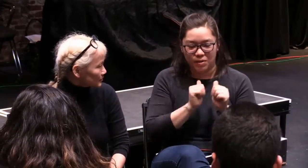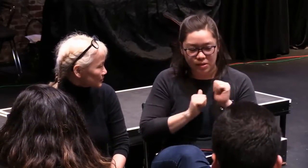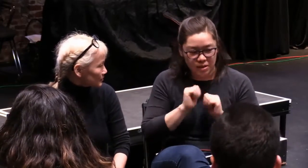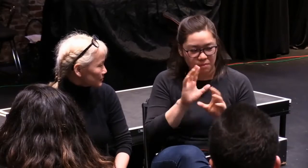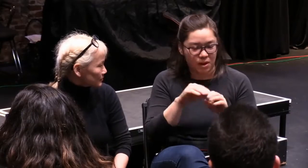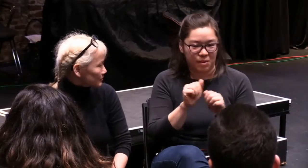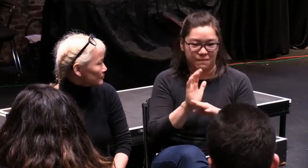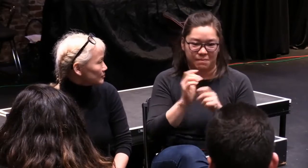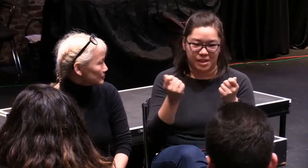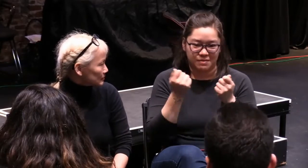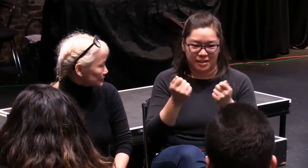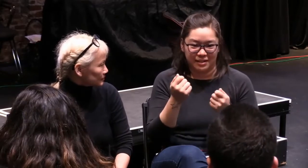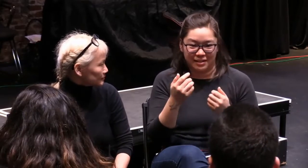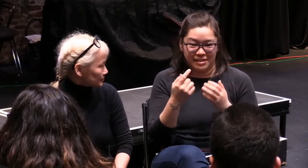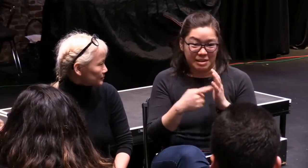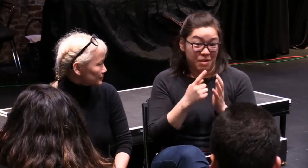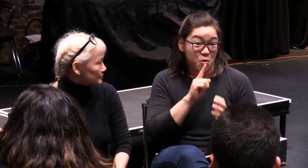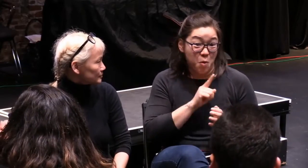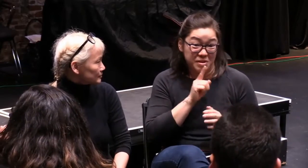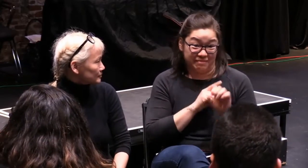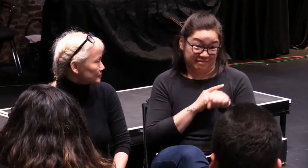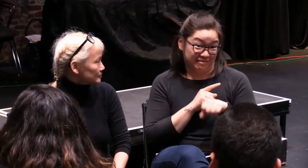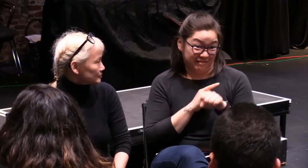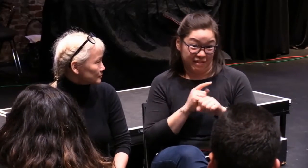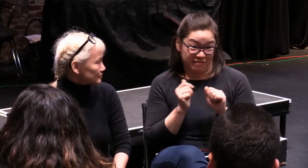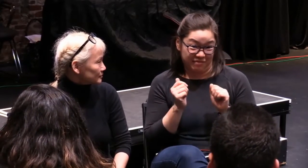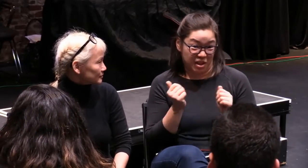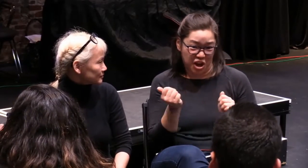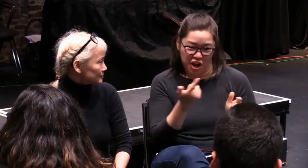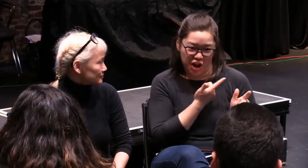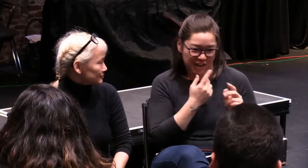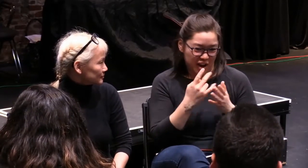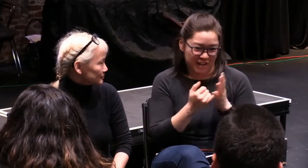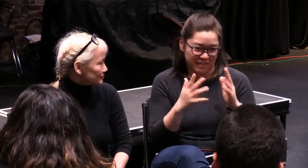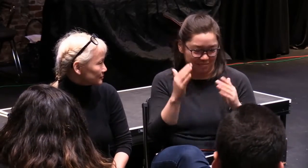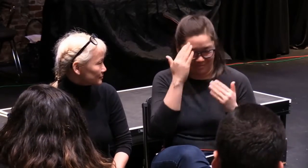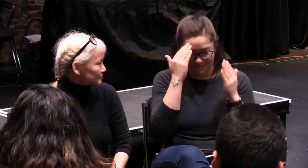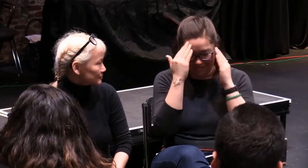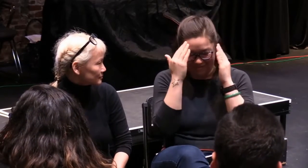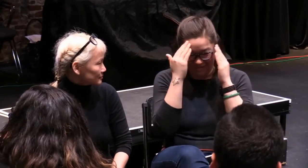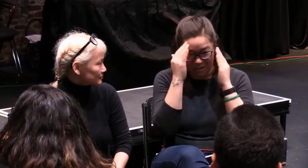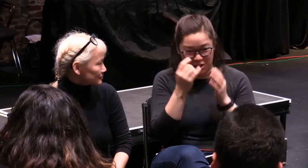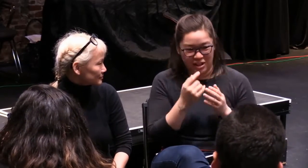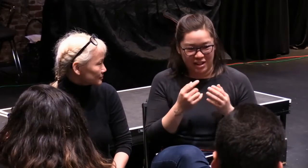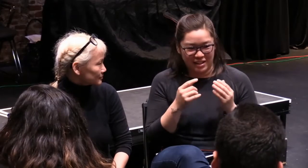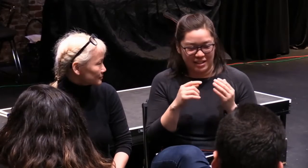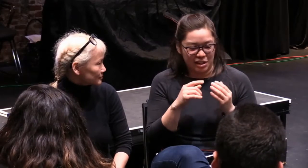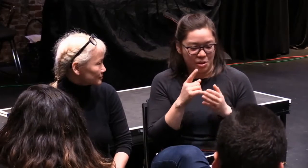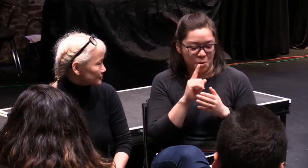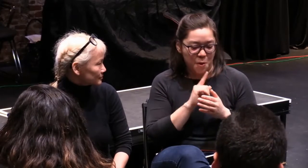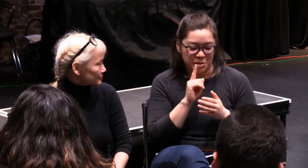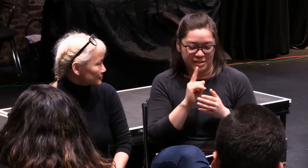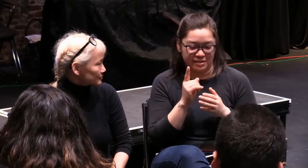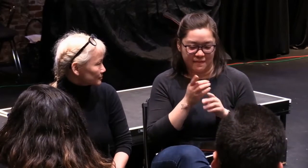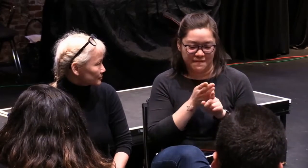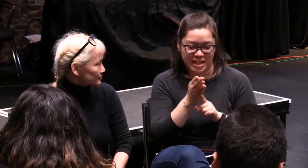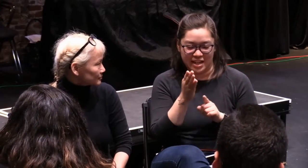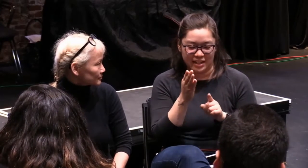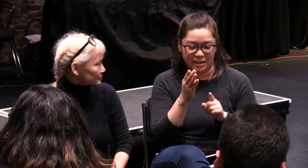But we actually are inspired to actually take leads in terms of other artistic activities, festivals, events, et